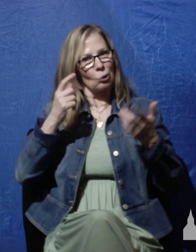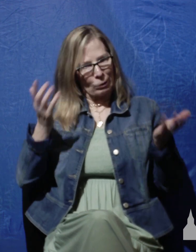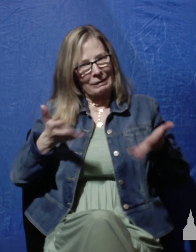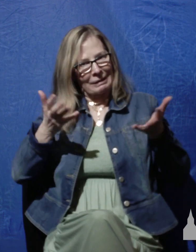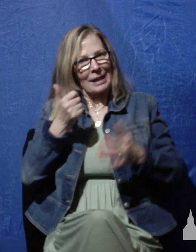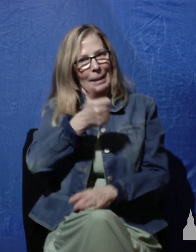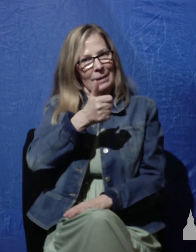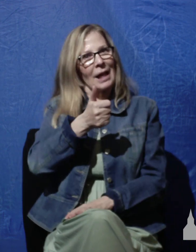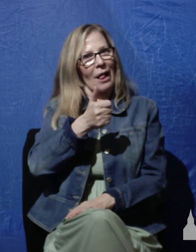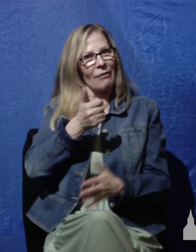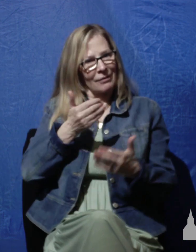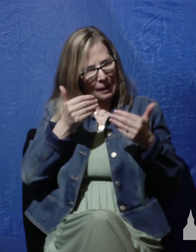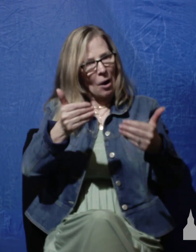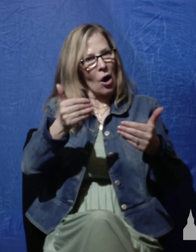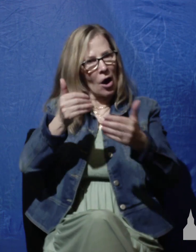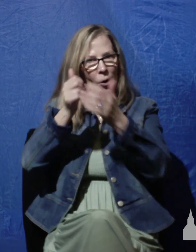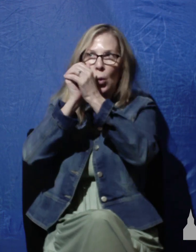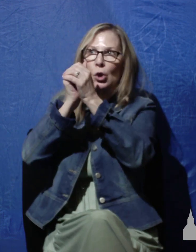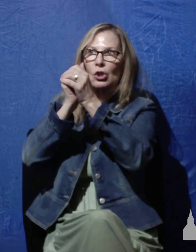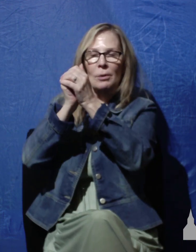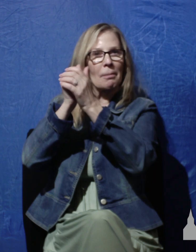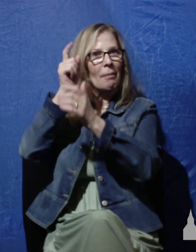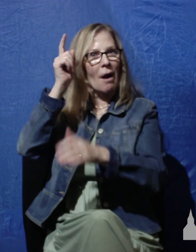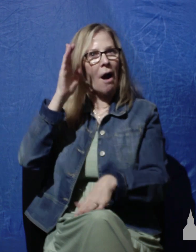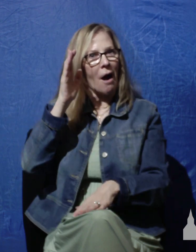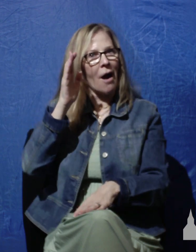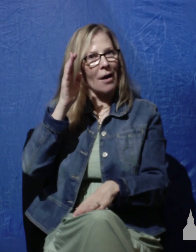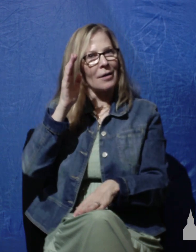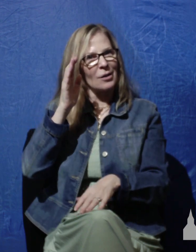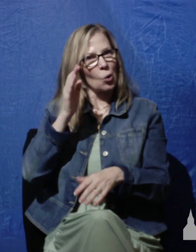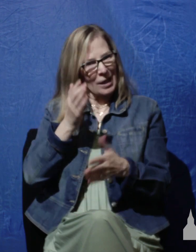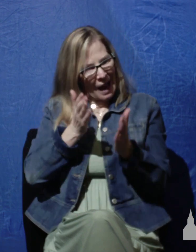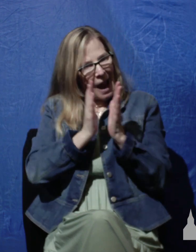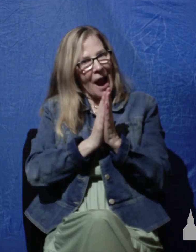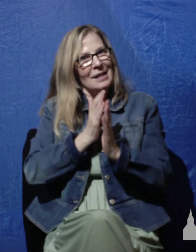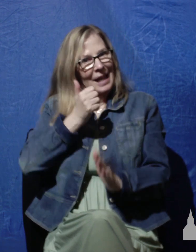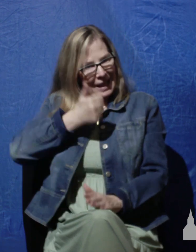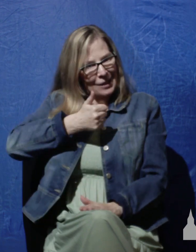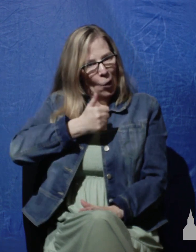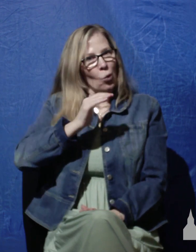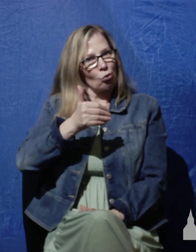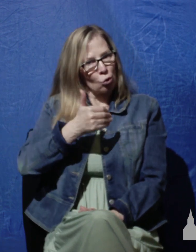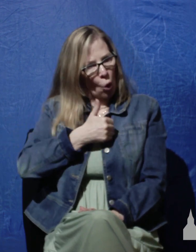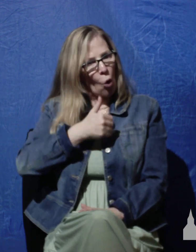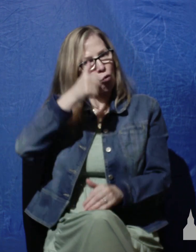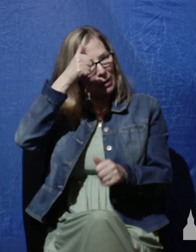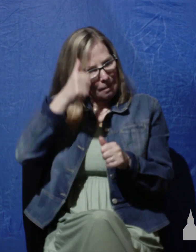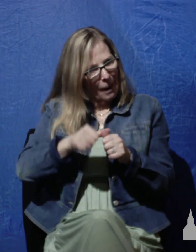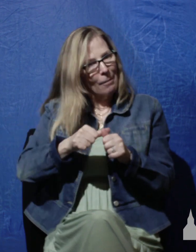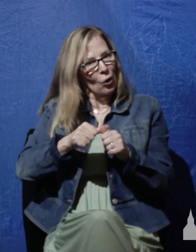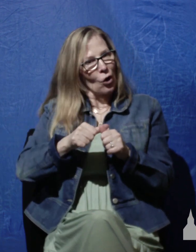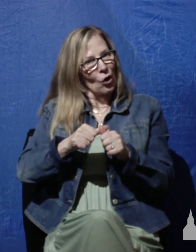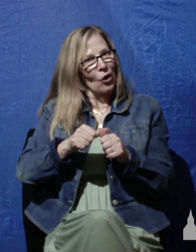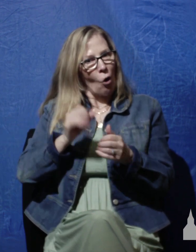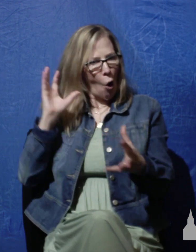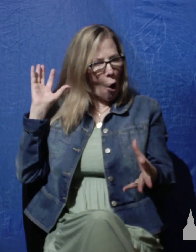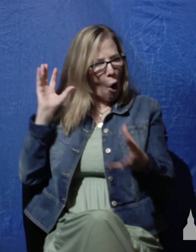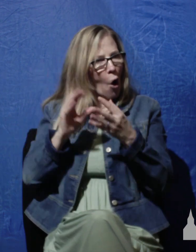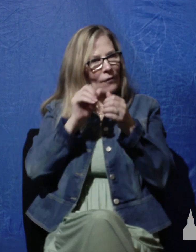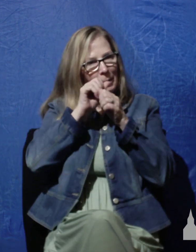to worship God by calling upon his soul to remember the Lord's blessings in his life. One gets the impression